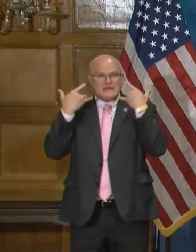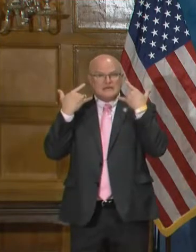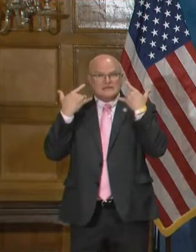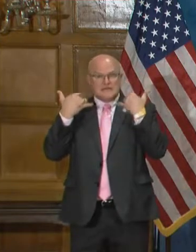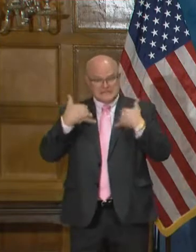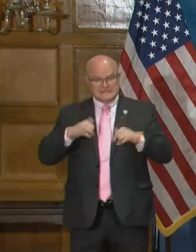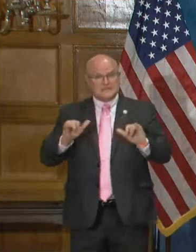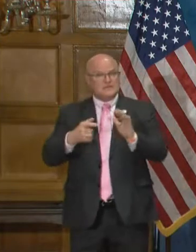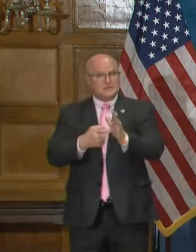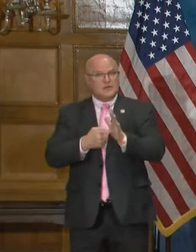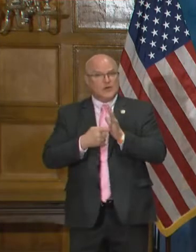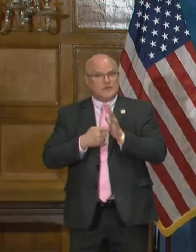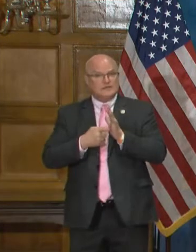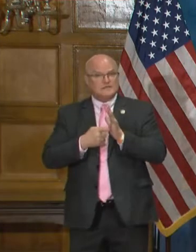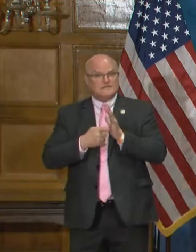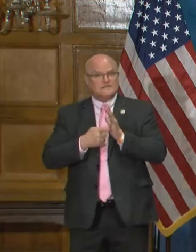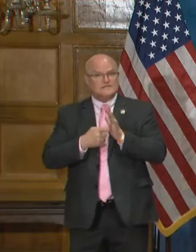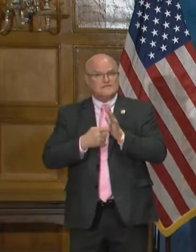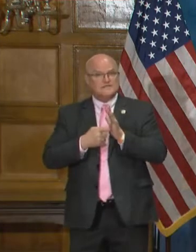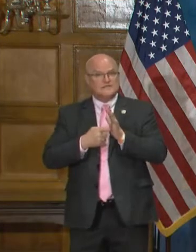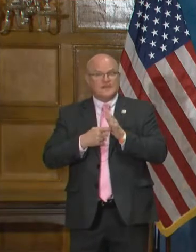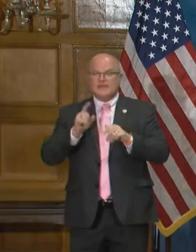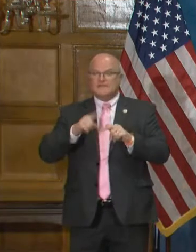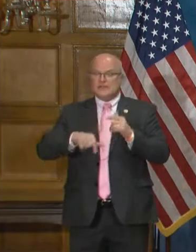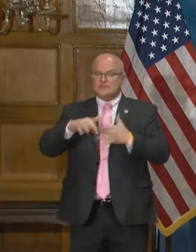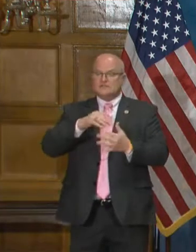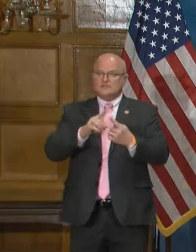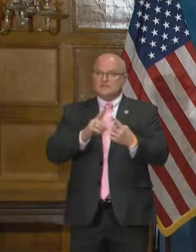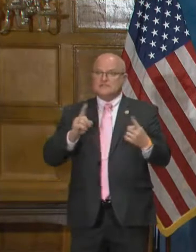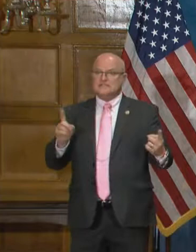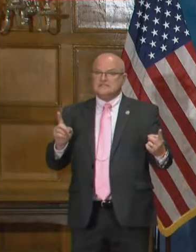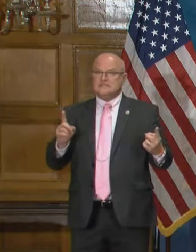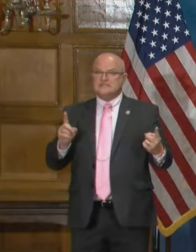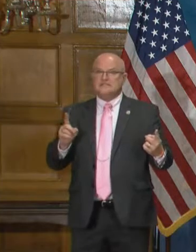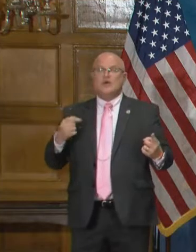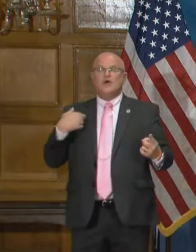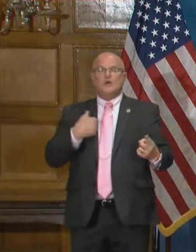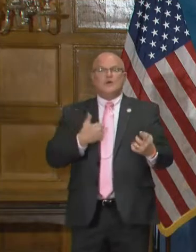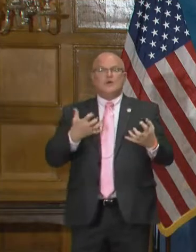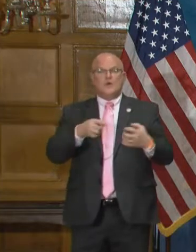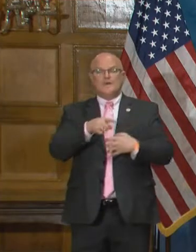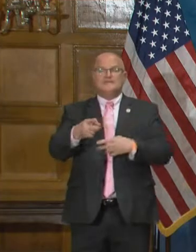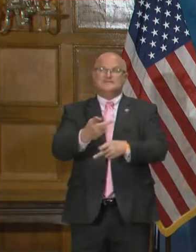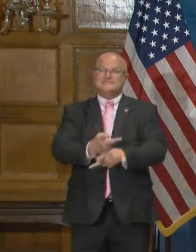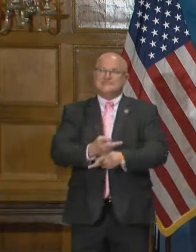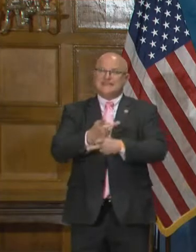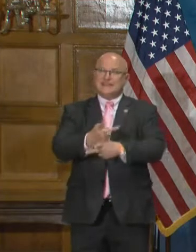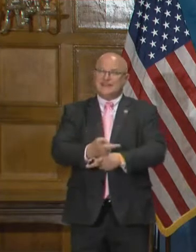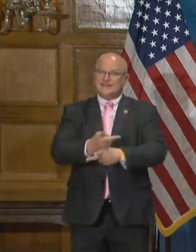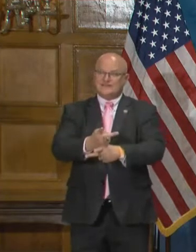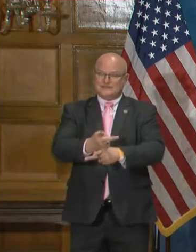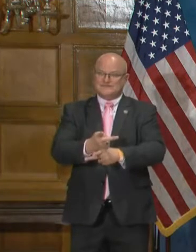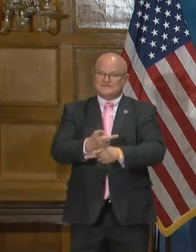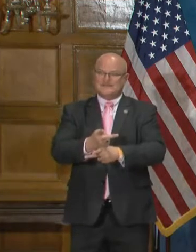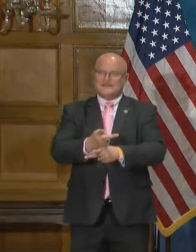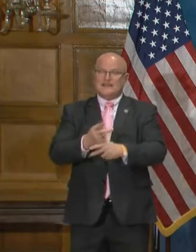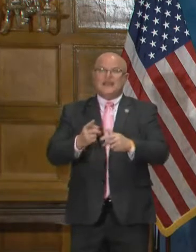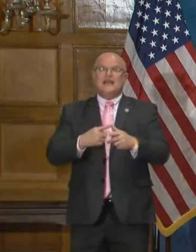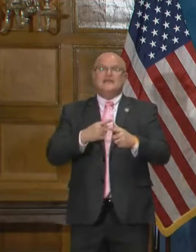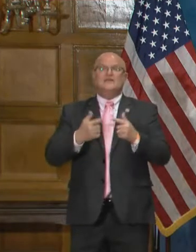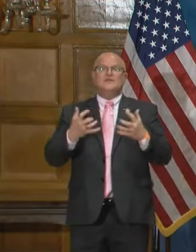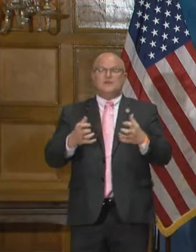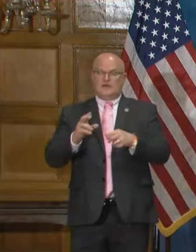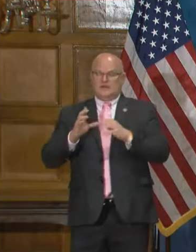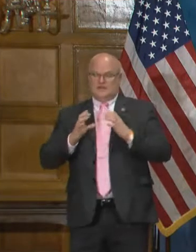still a requirement if you can't socially distance. And so we want them to be careful. And then we also